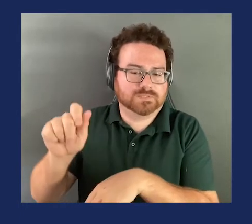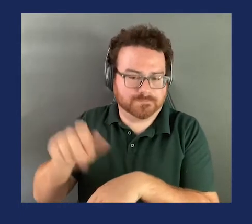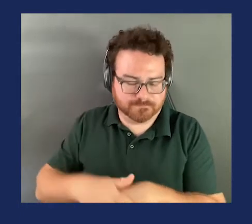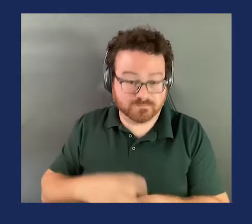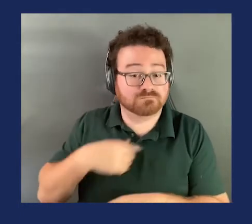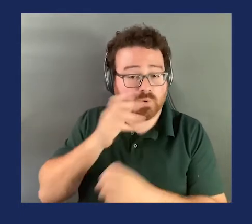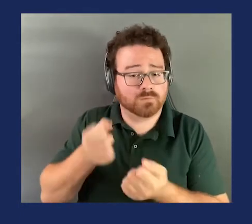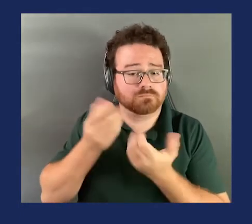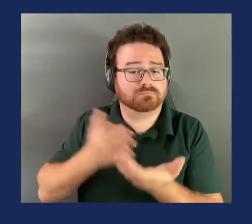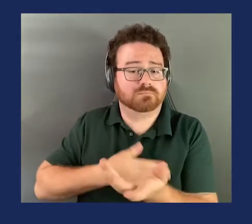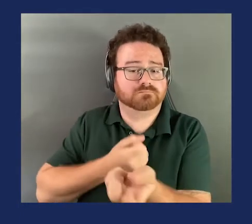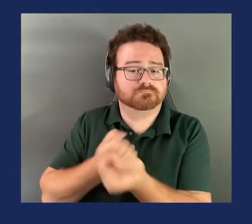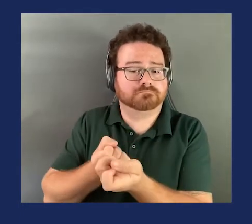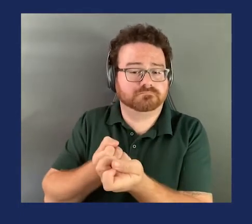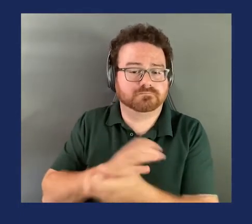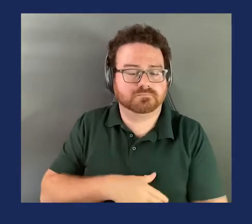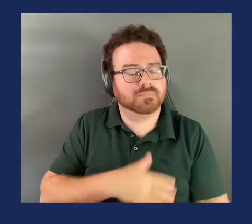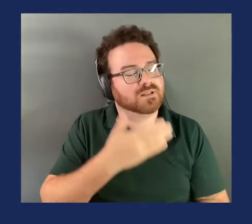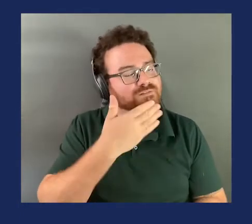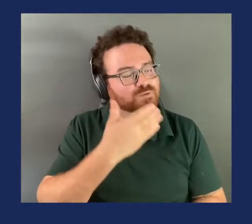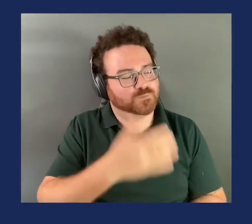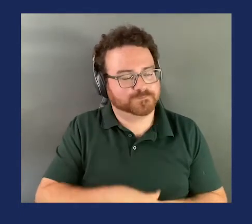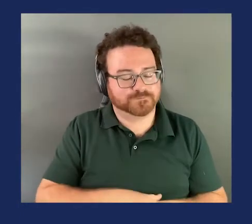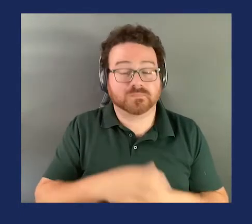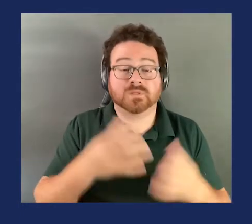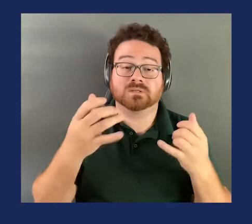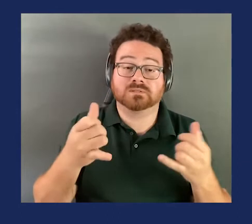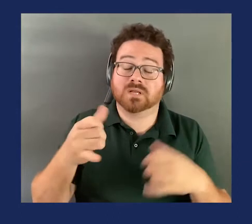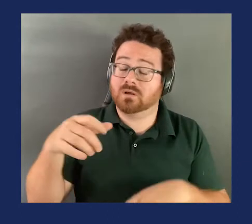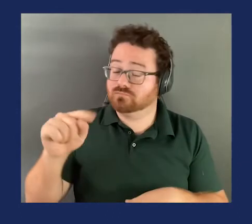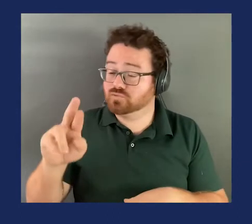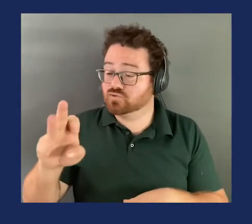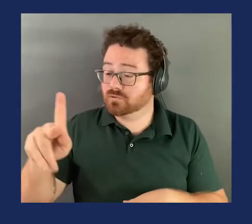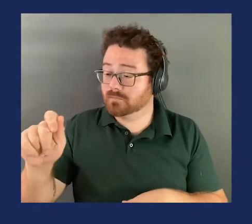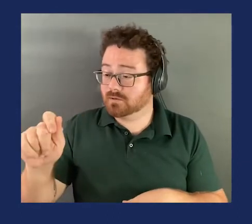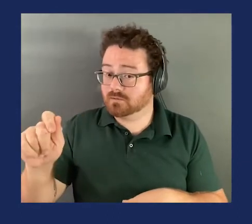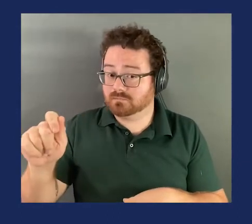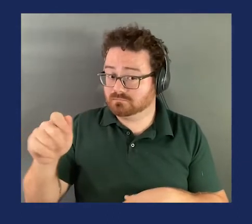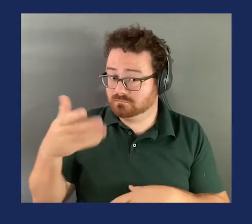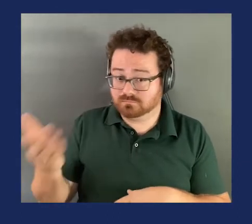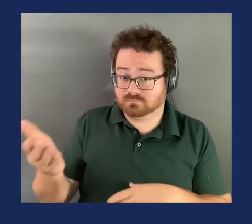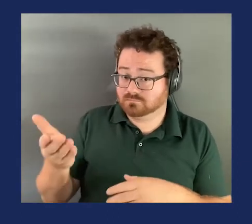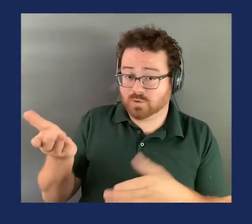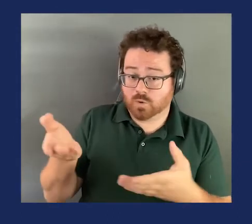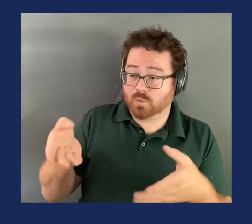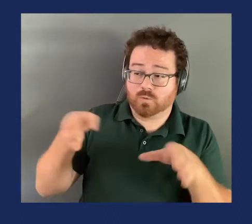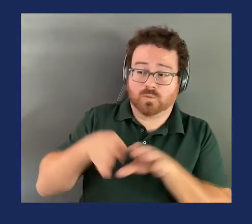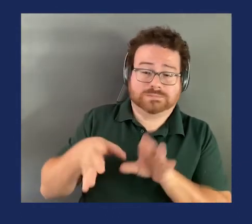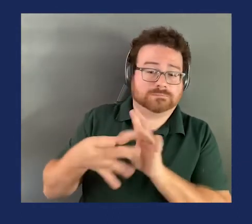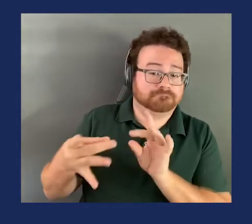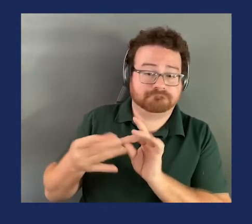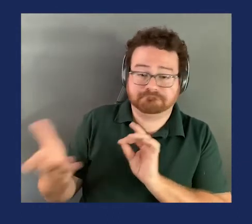Thank you, Commissioner. Turning back to Commissioner Trumka, if any closing thoughts? Sure.